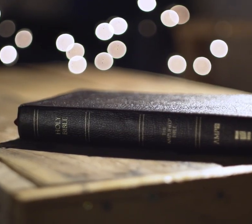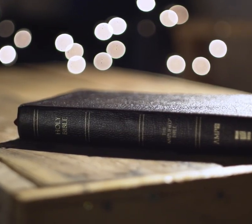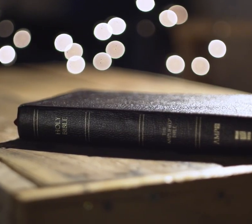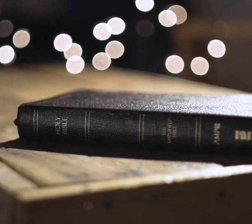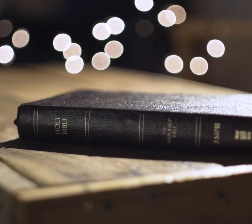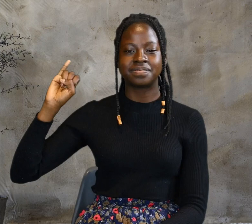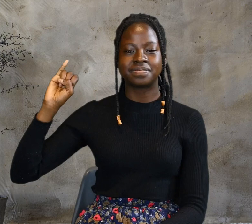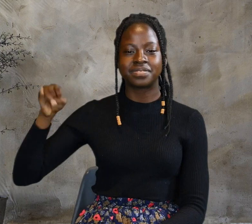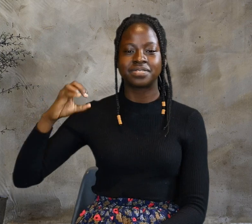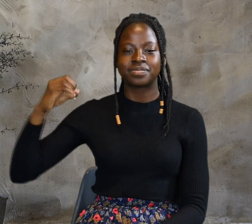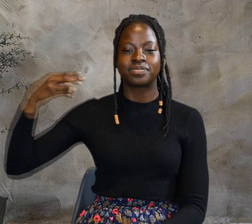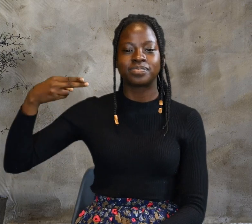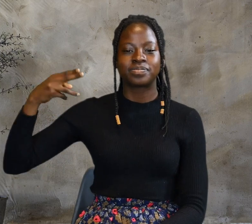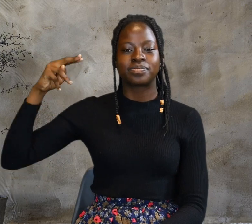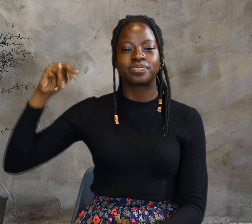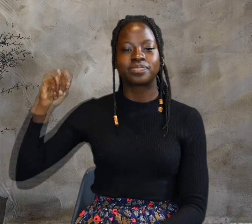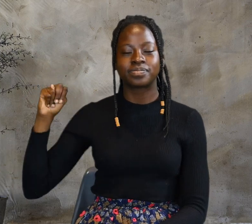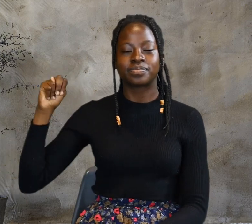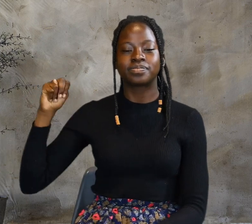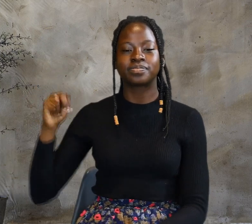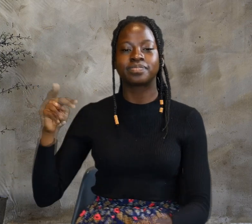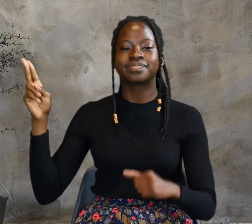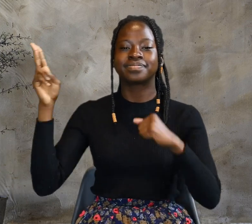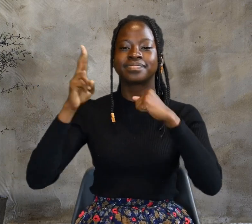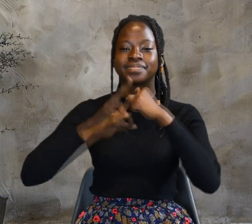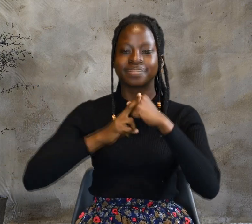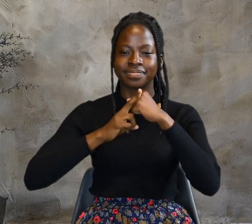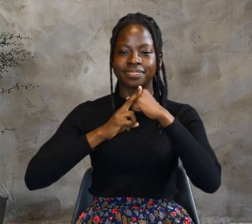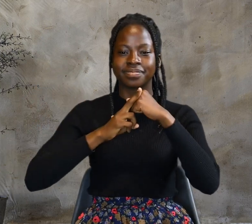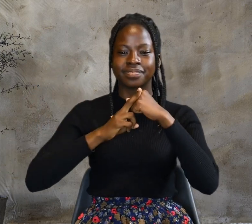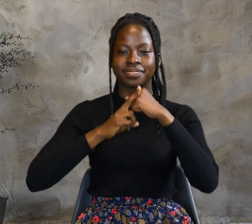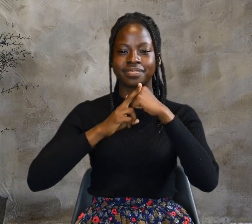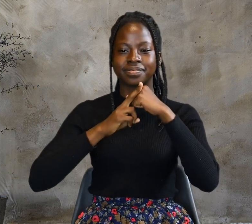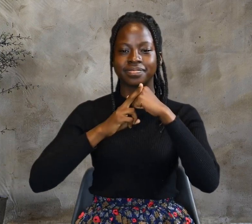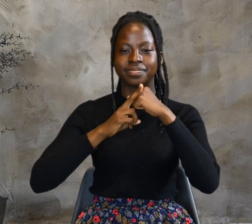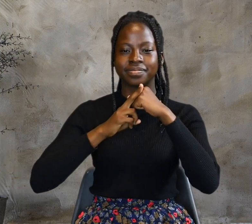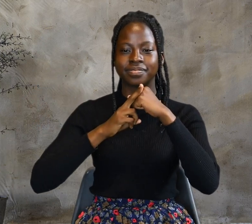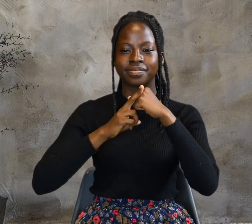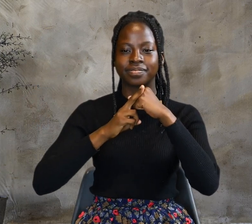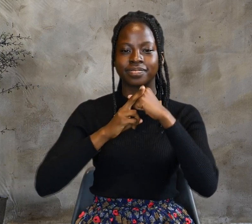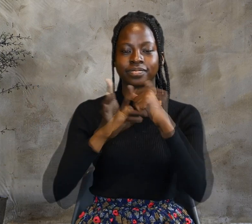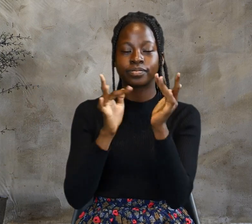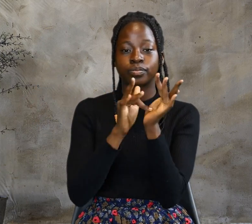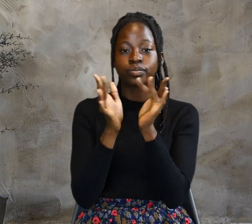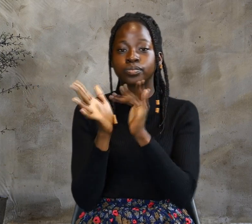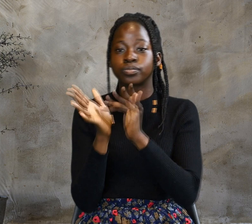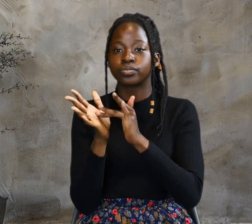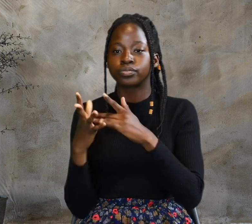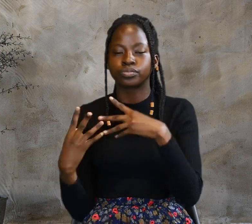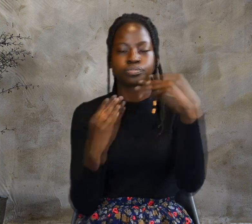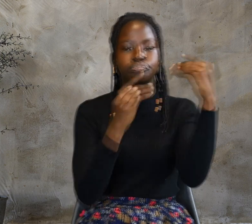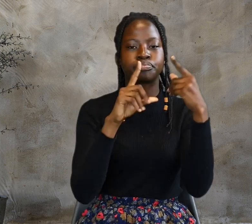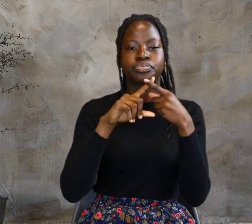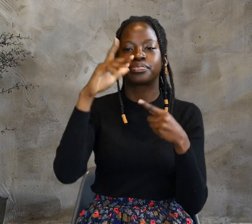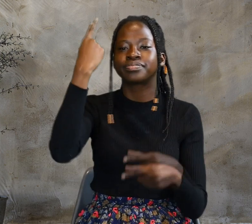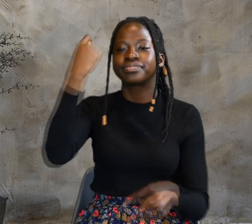John chapter 7 Jesus goes to the